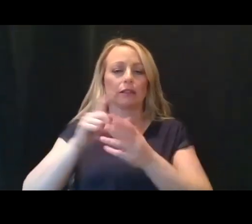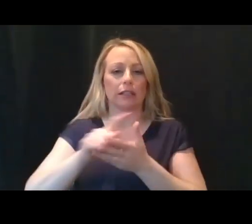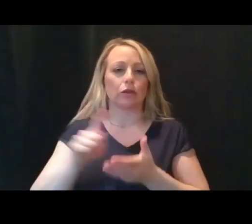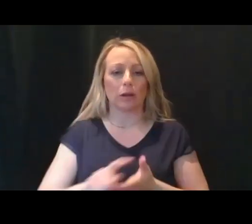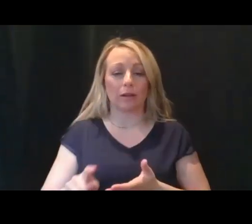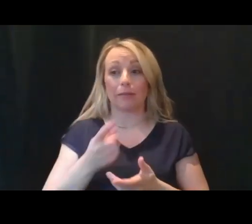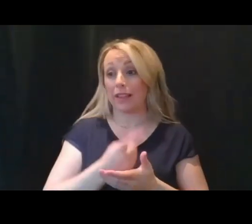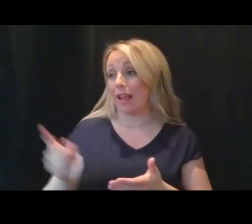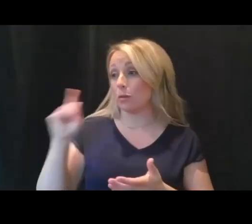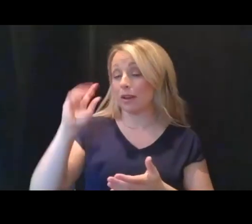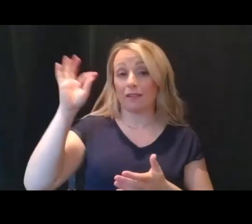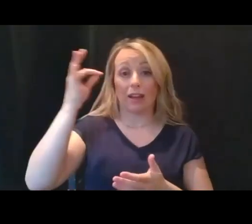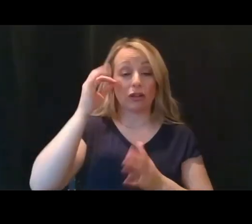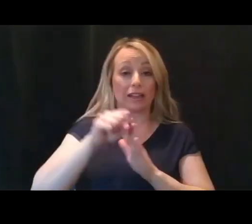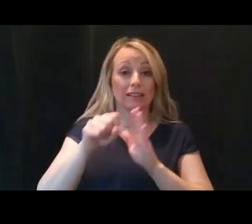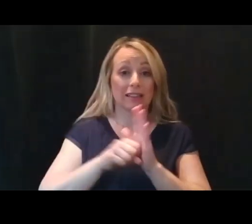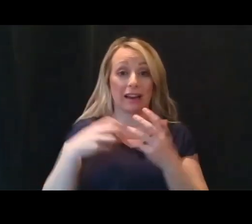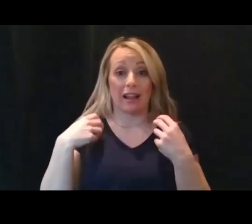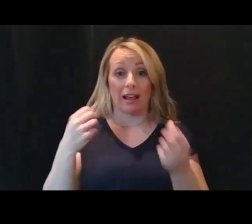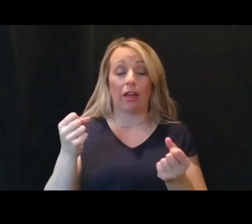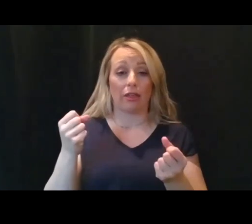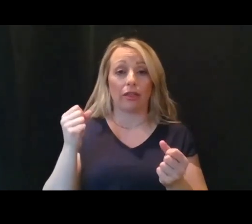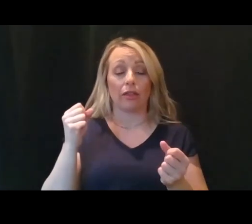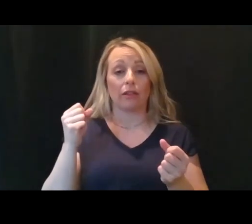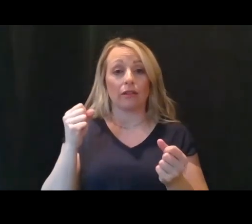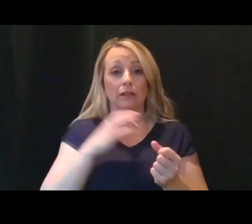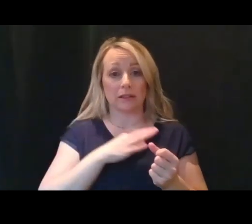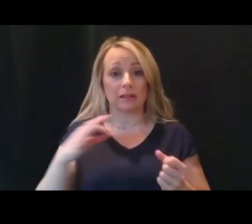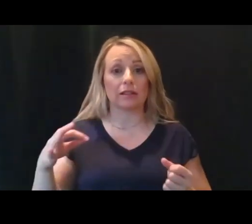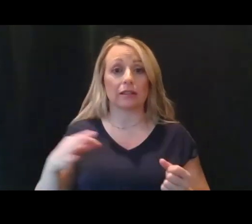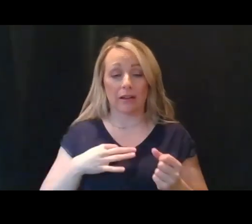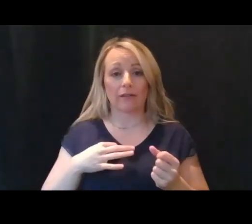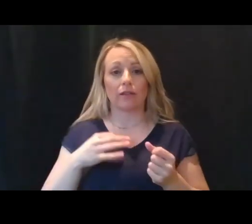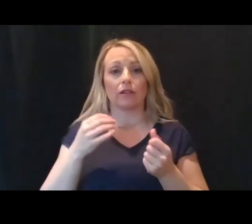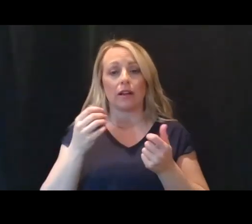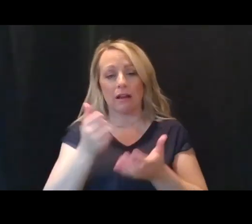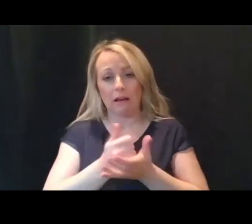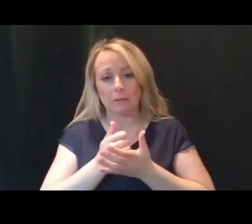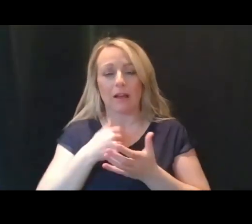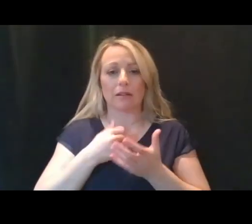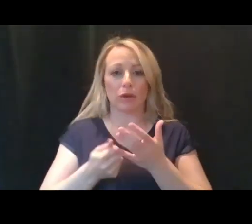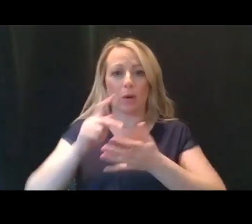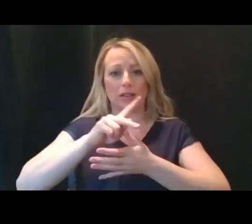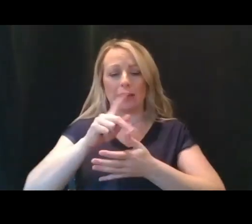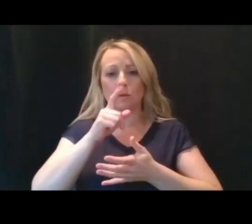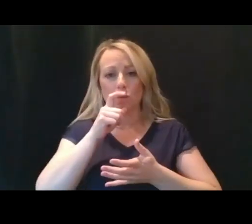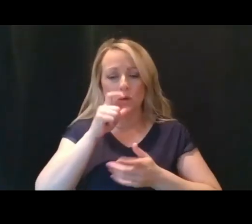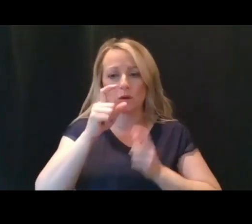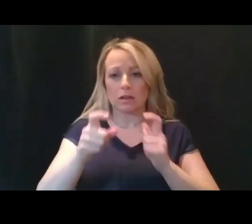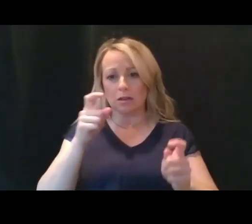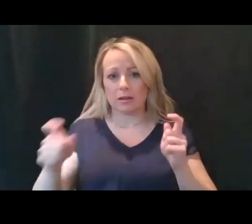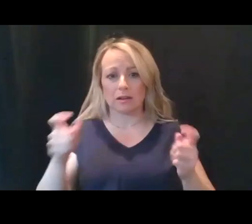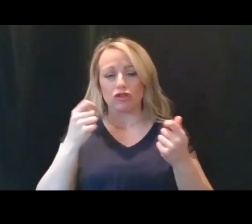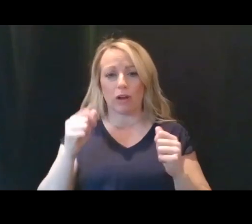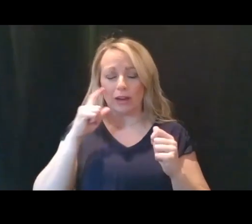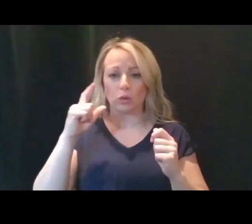federal and state health officials directed local health departments to prioritize second doses. We had been trying to balance between first